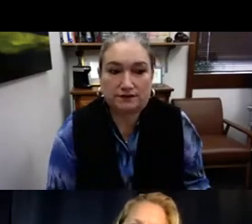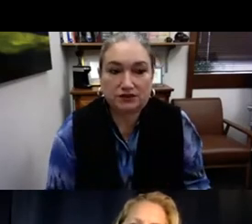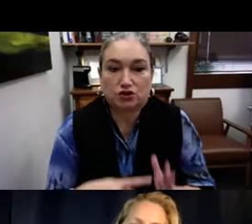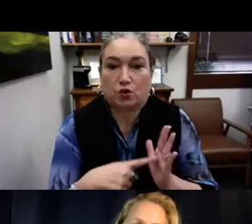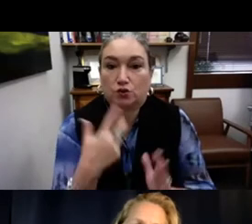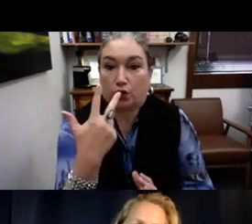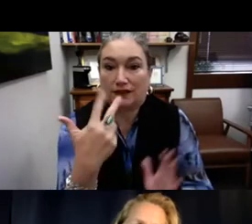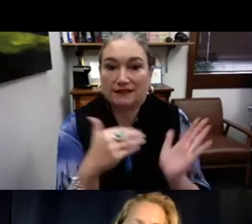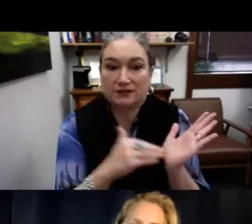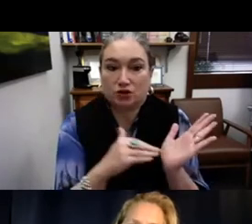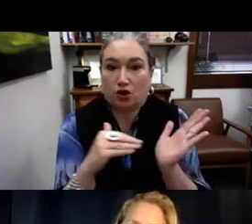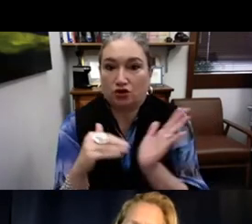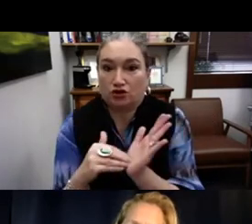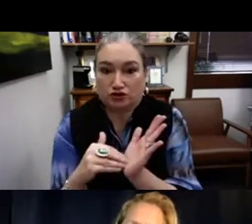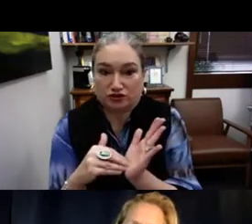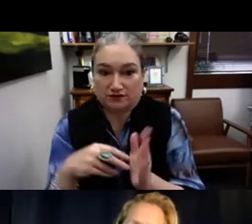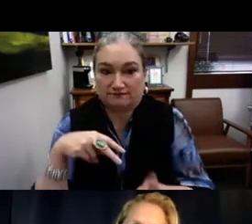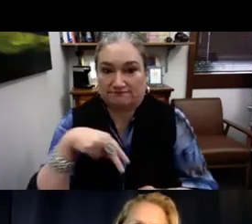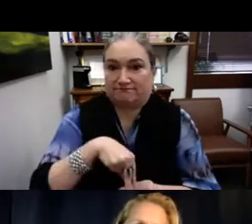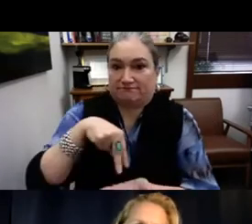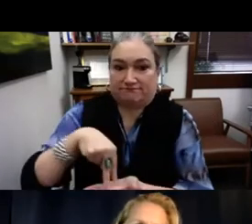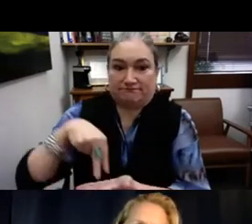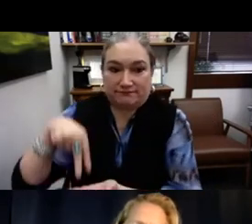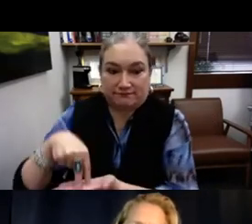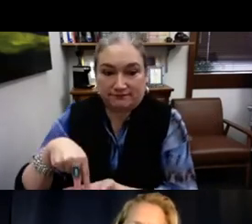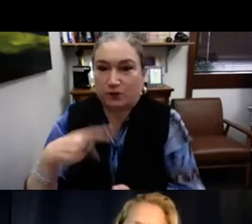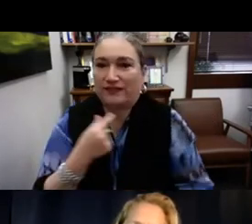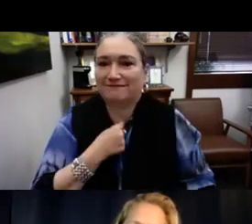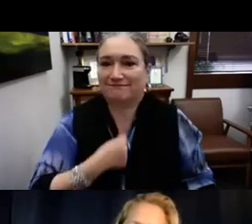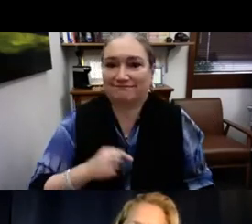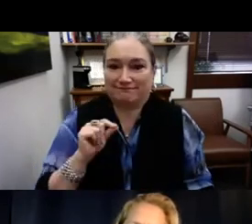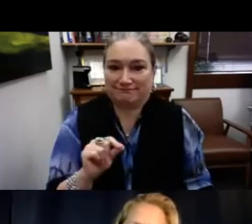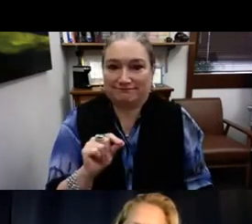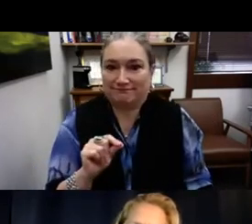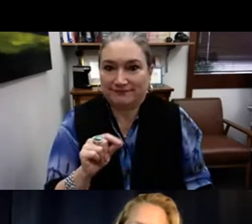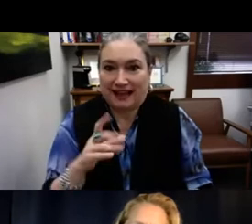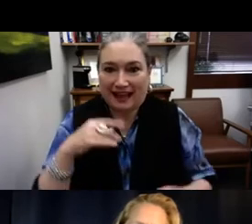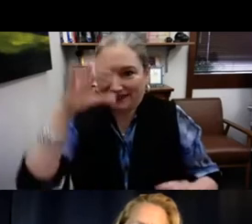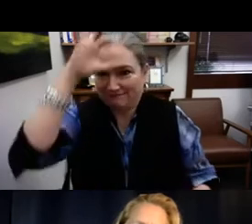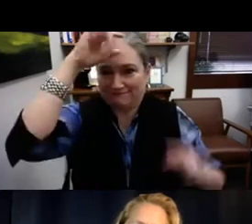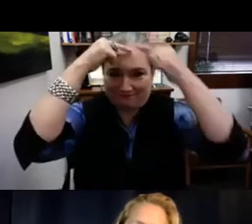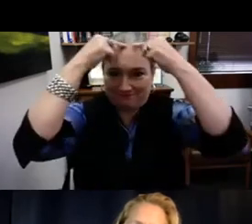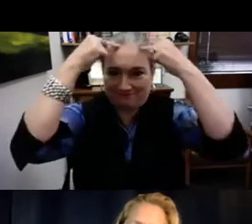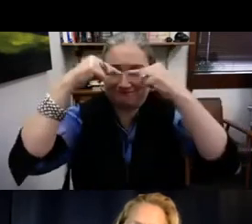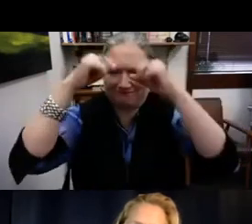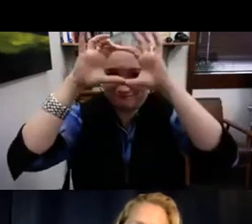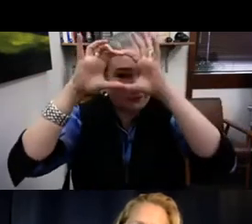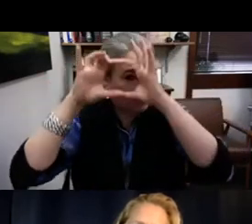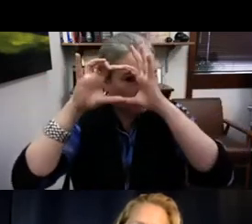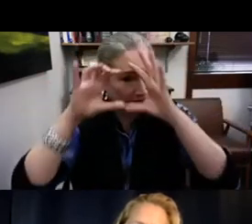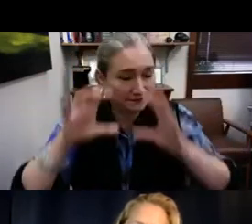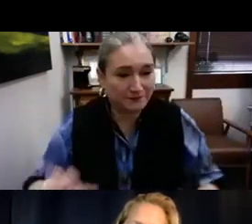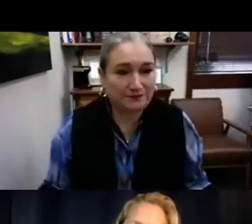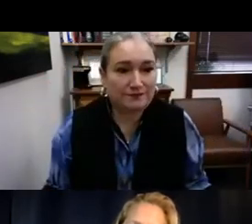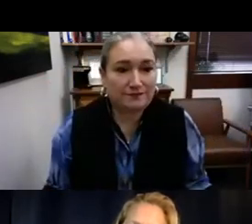Just take a moment and take a look at the picture. You see the three heads. Those are doctors. You see them with their stethoscope